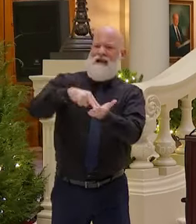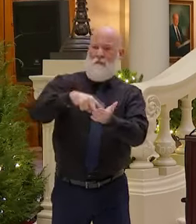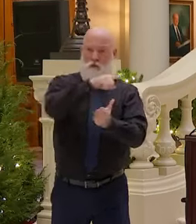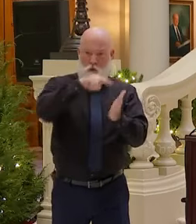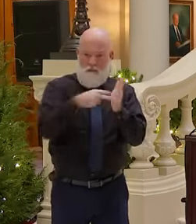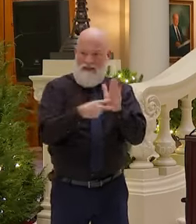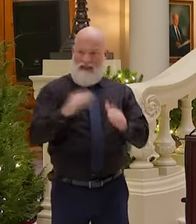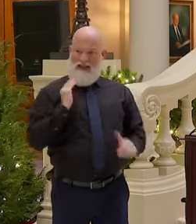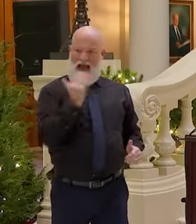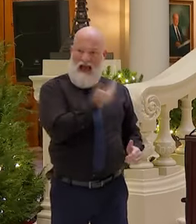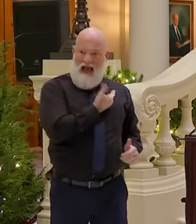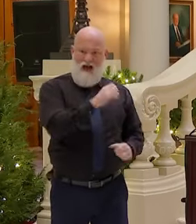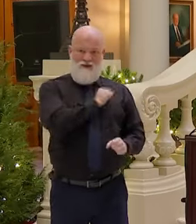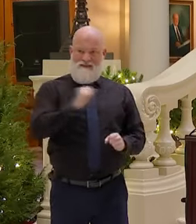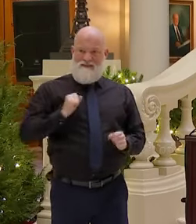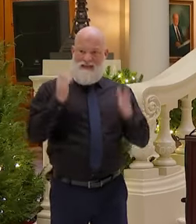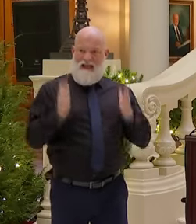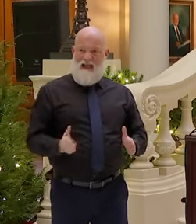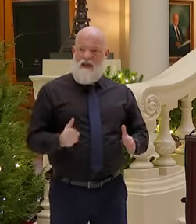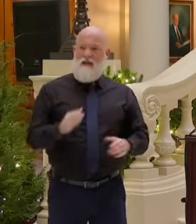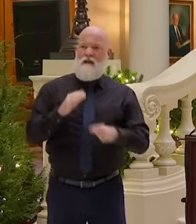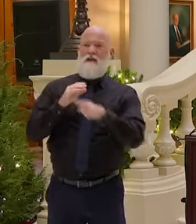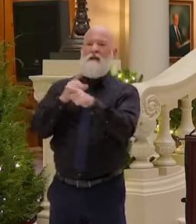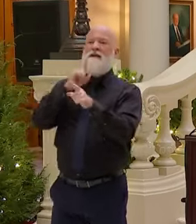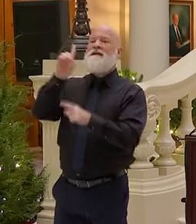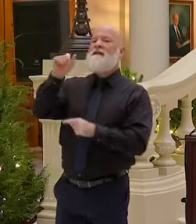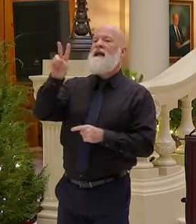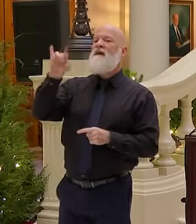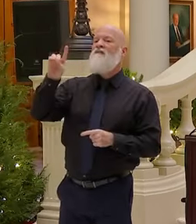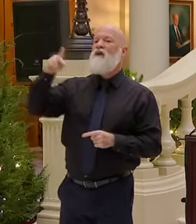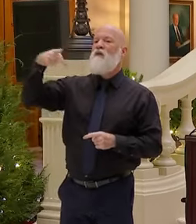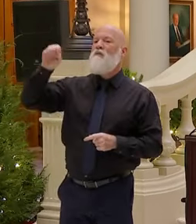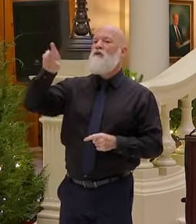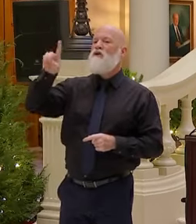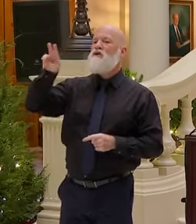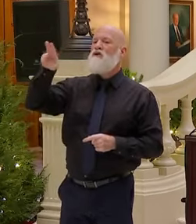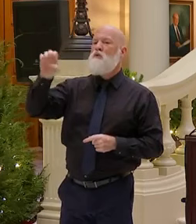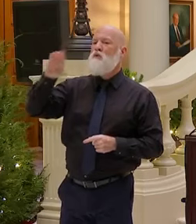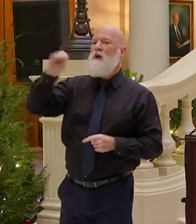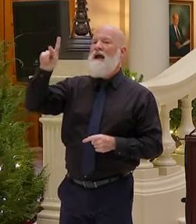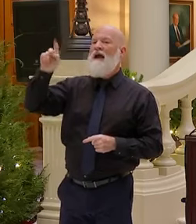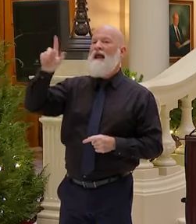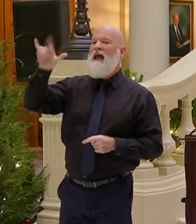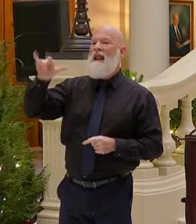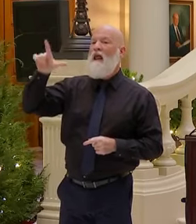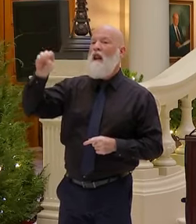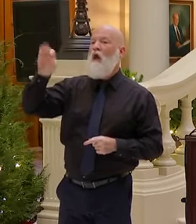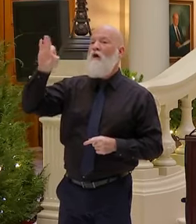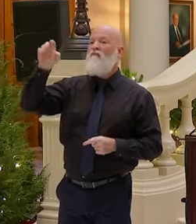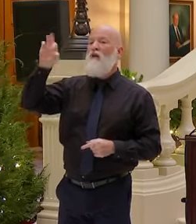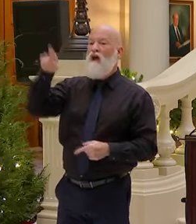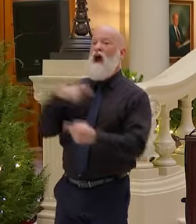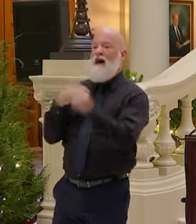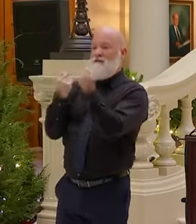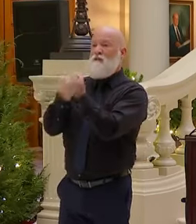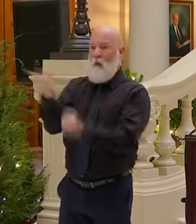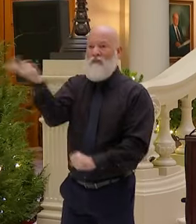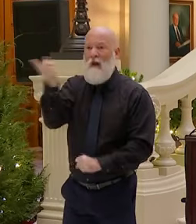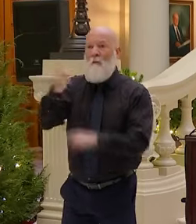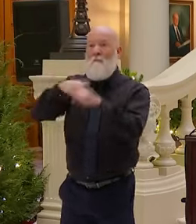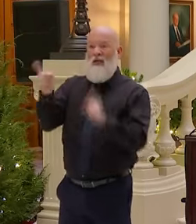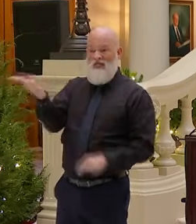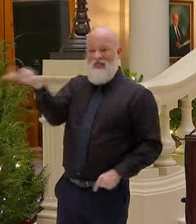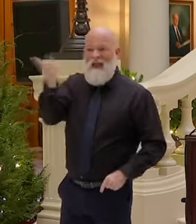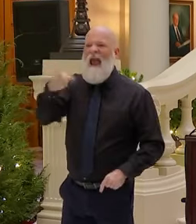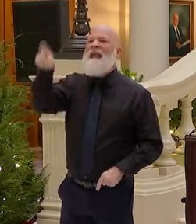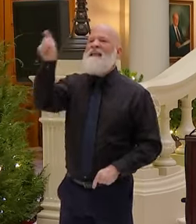I'm talking about Senator David Perdue and Senator Kelly Loeffler, two people whom I still support in the election booth. But they need to step up on this particular thing. And that's me